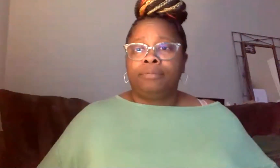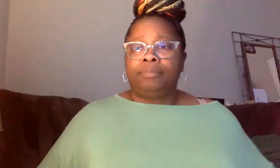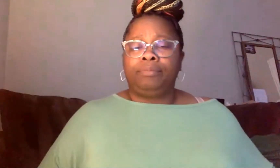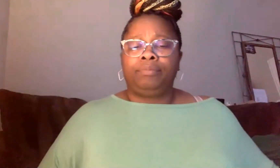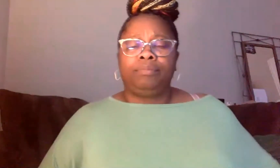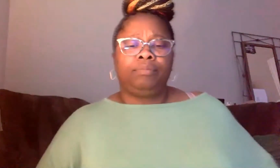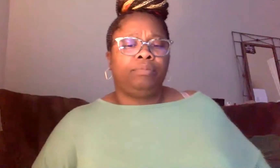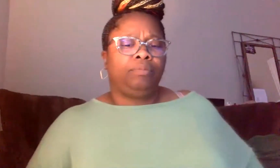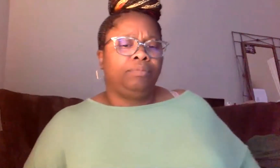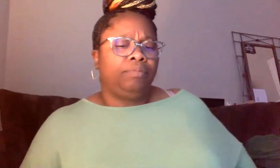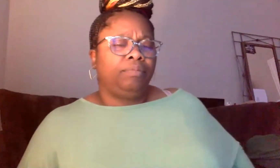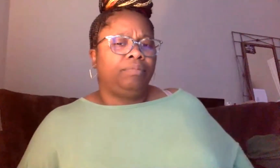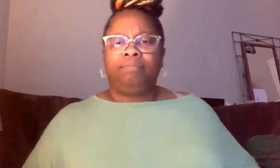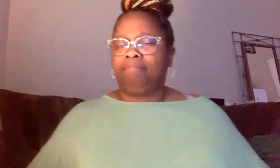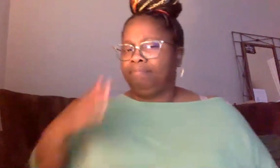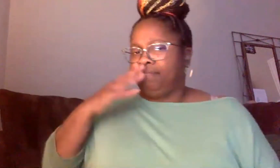Thanks, Sid.